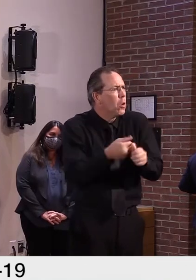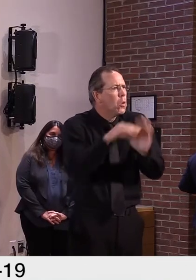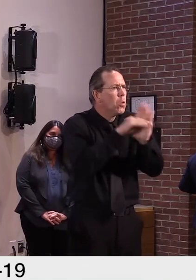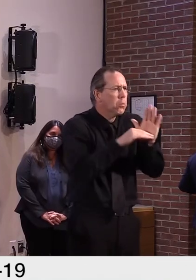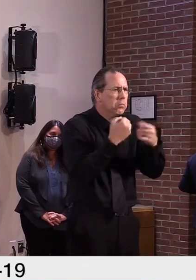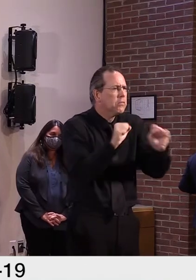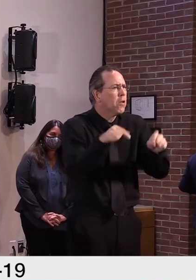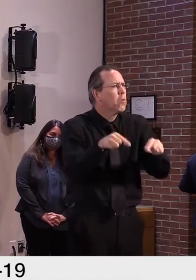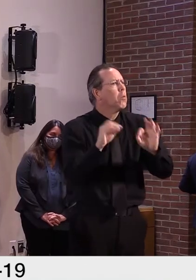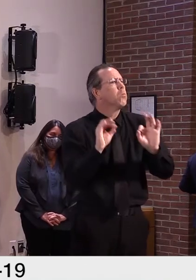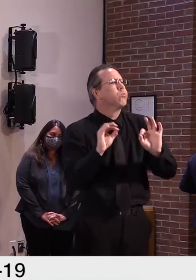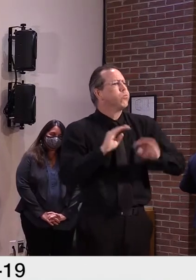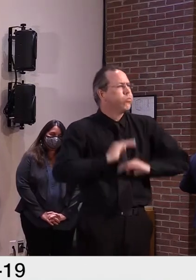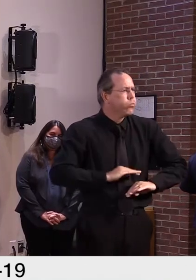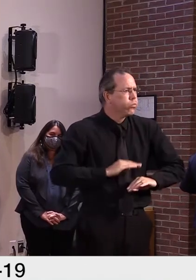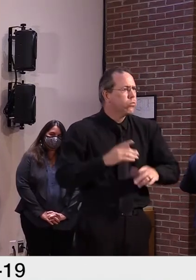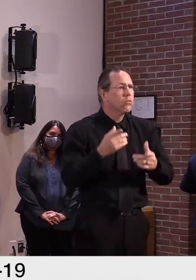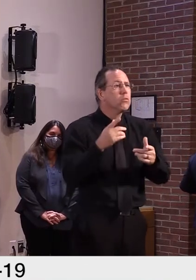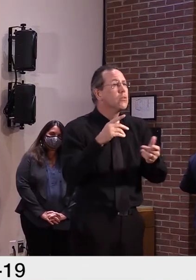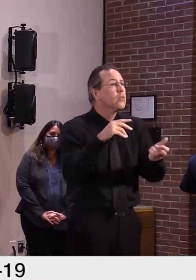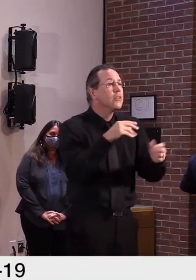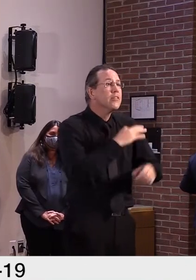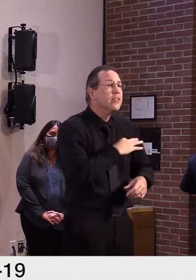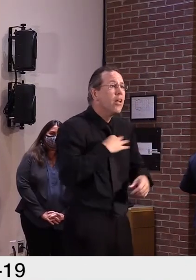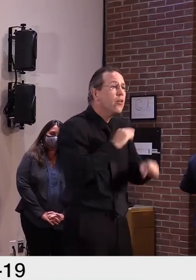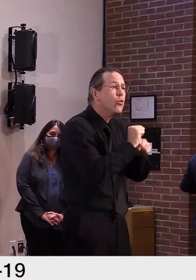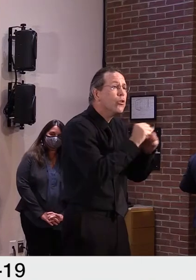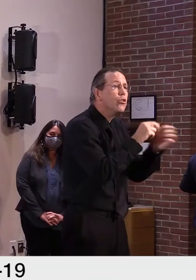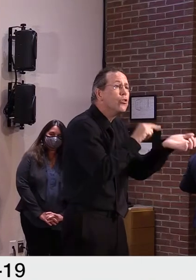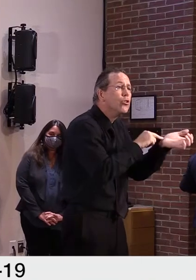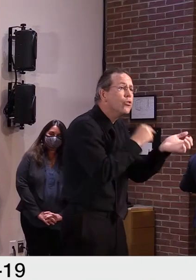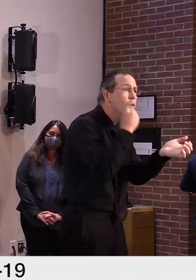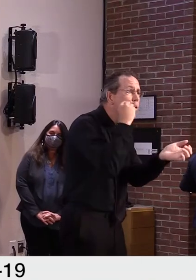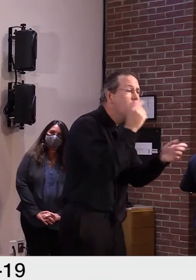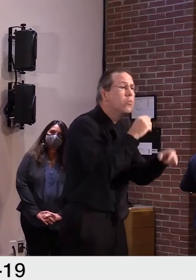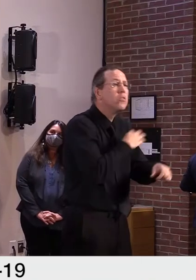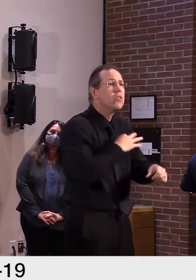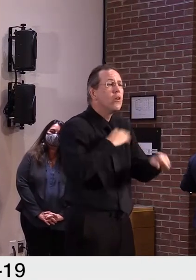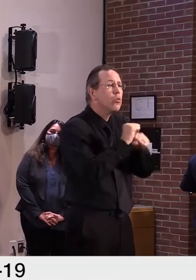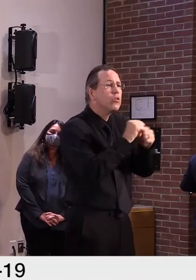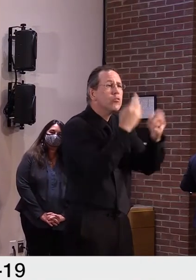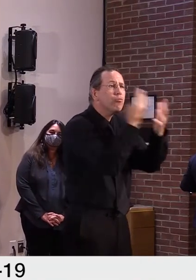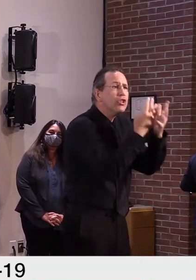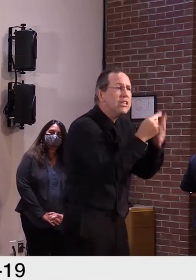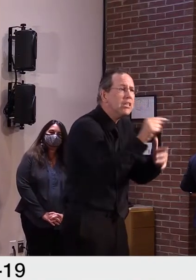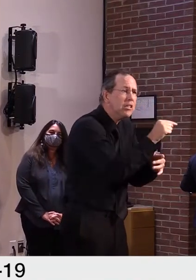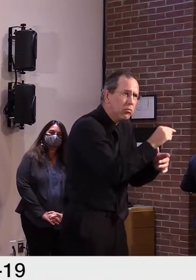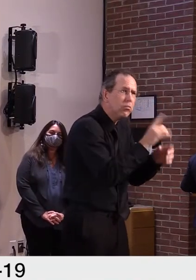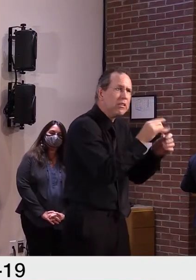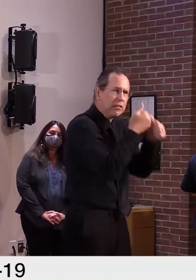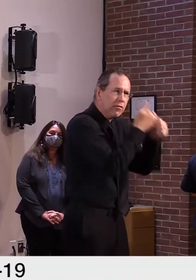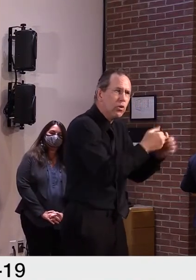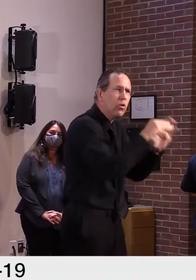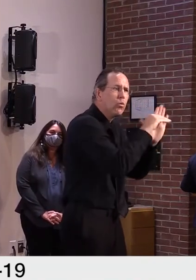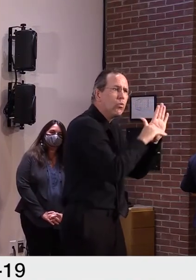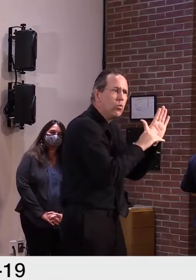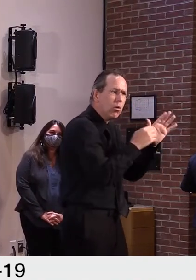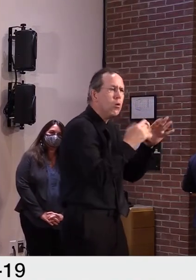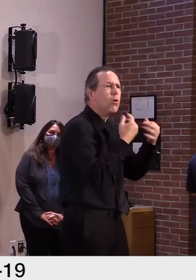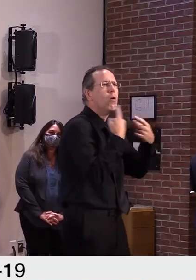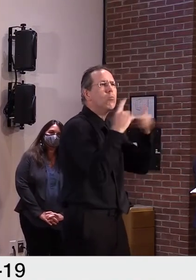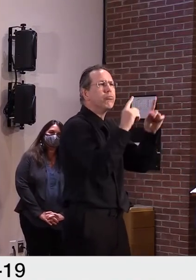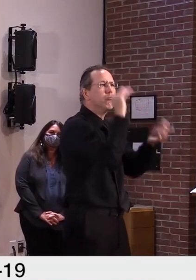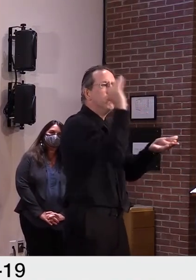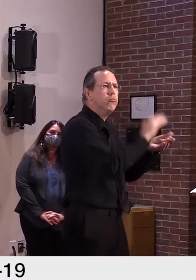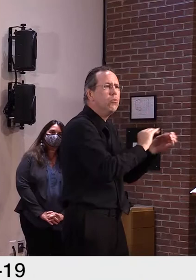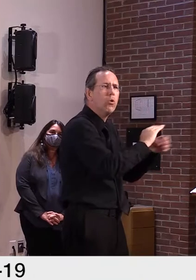all of the guidance we've provided. So I just wanted to contextualize that a little bit and again reinforce the message you've been getting from